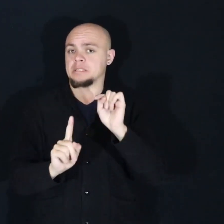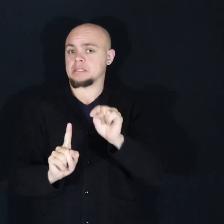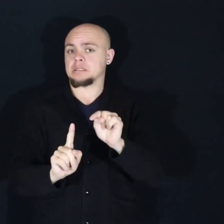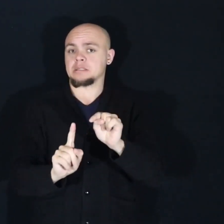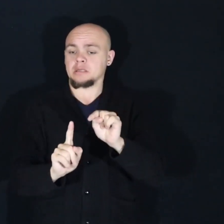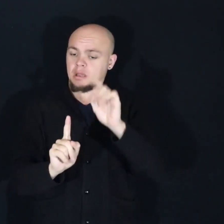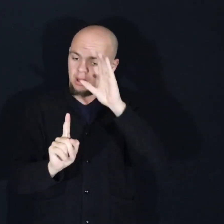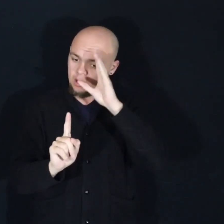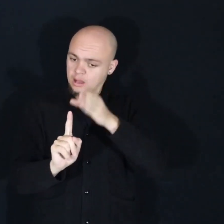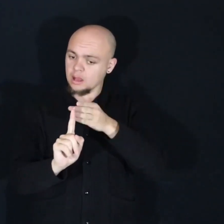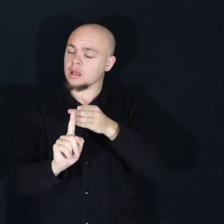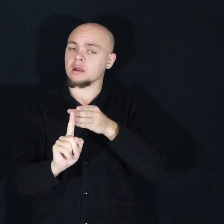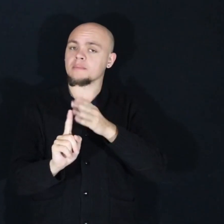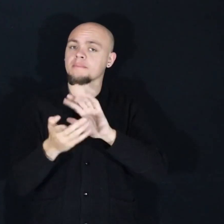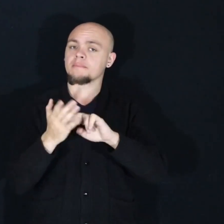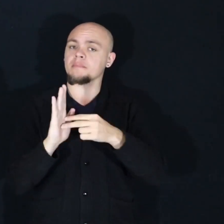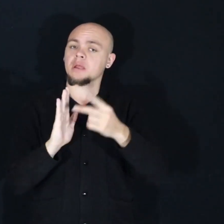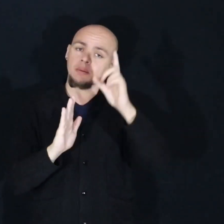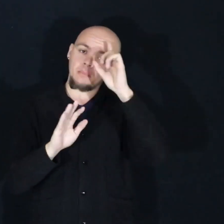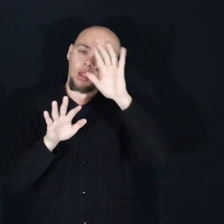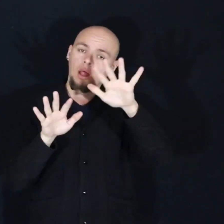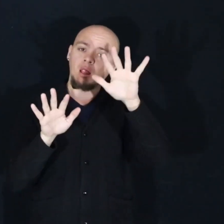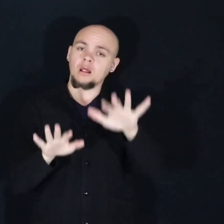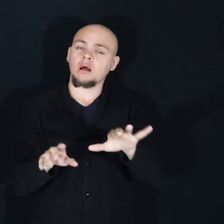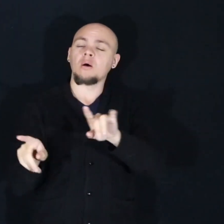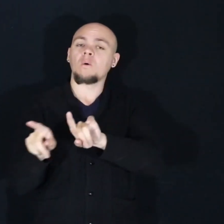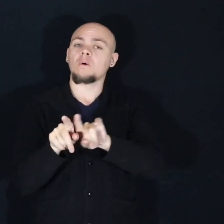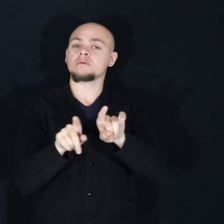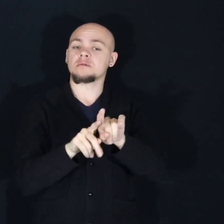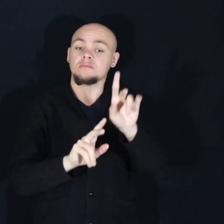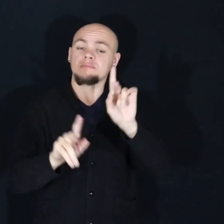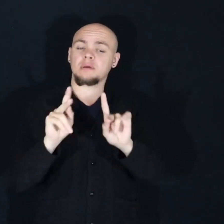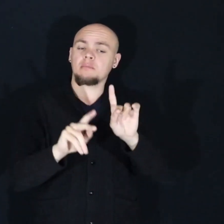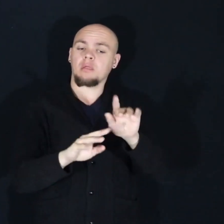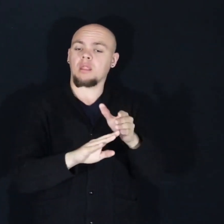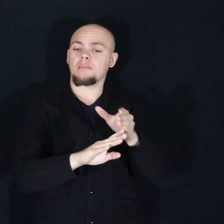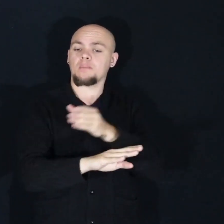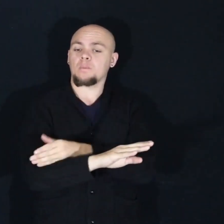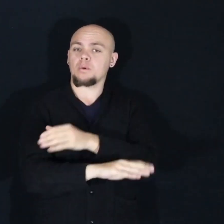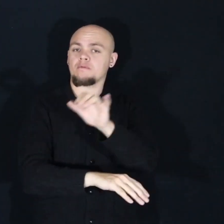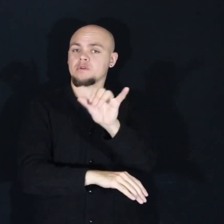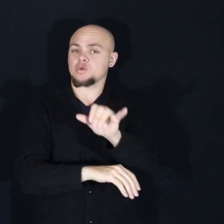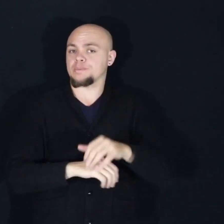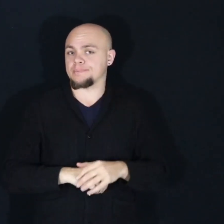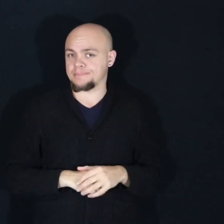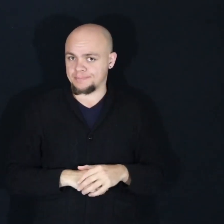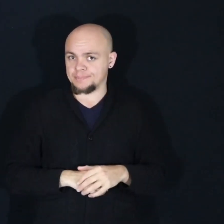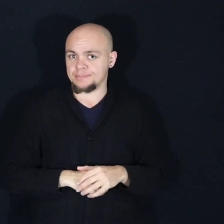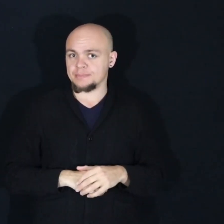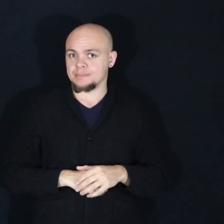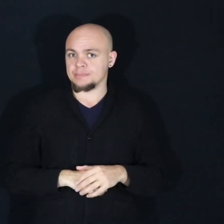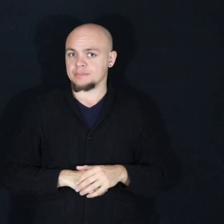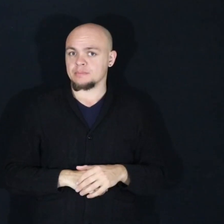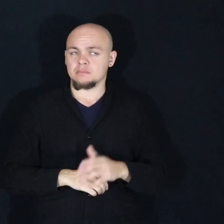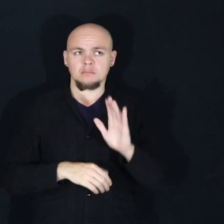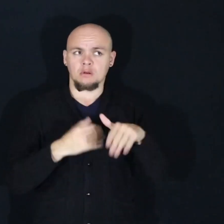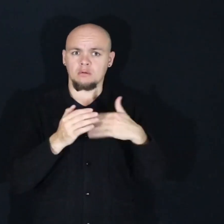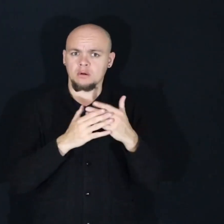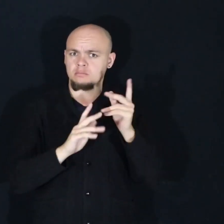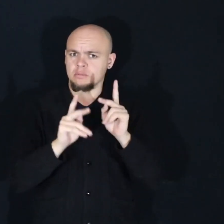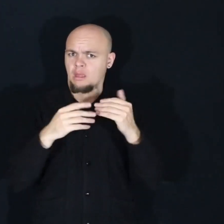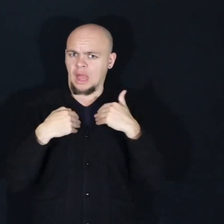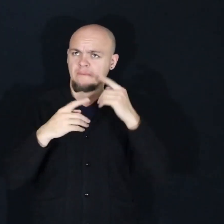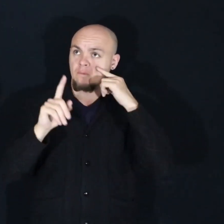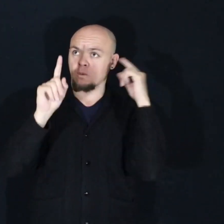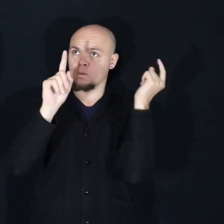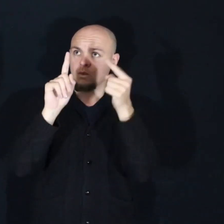our minds at rest, but also helps us improve as people. We all have goals in life that we want to achieve, which we